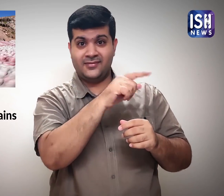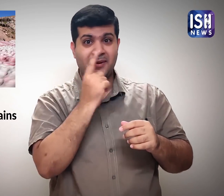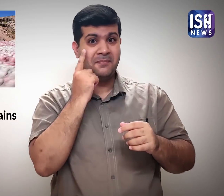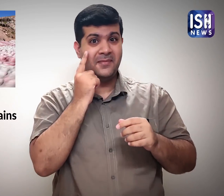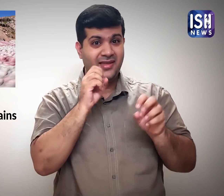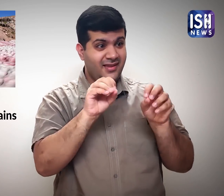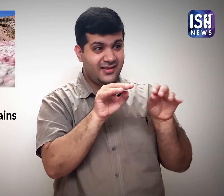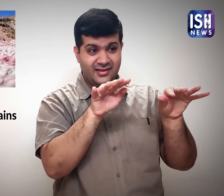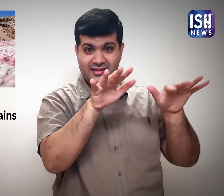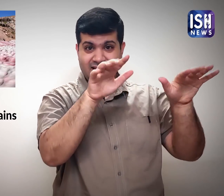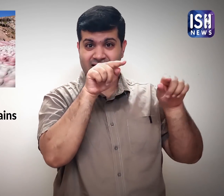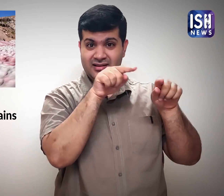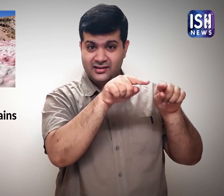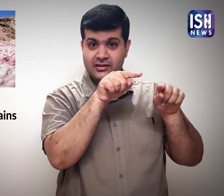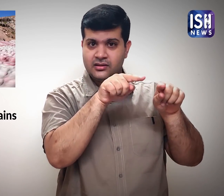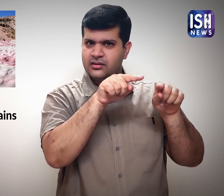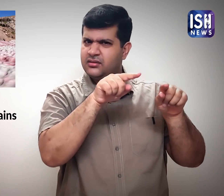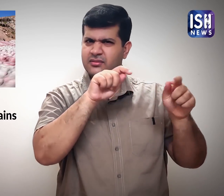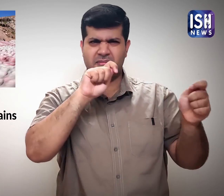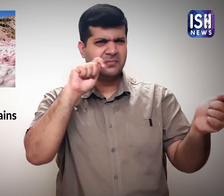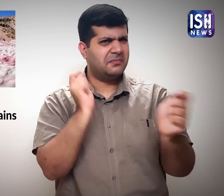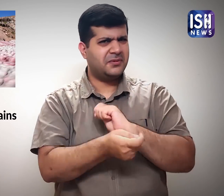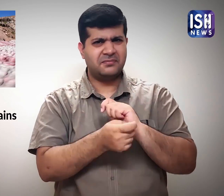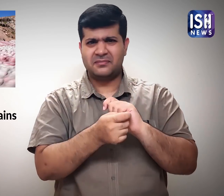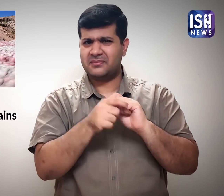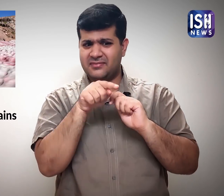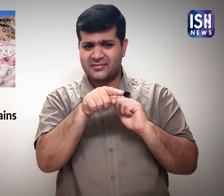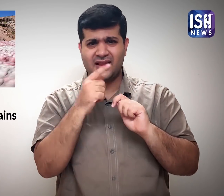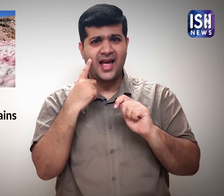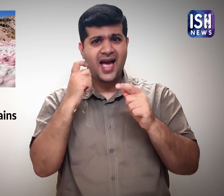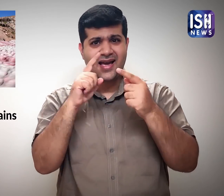as the algae causes the ice to melt faster.